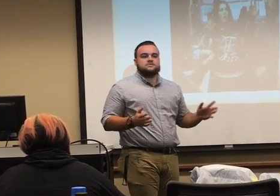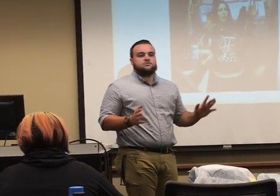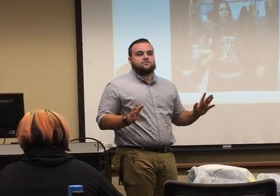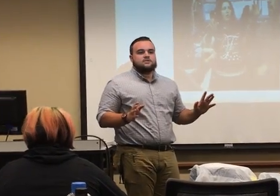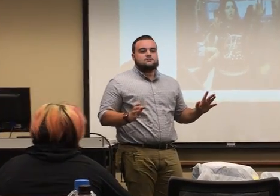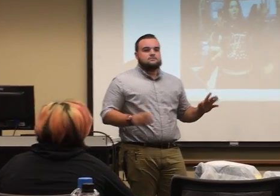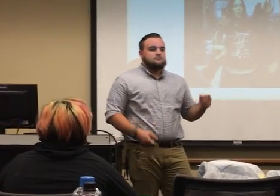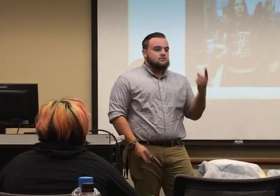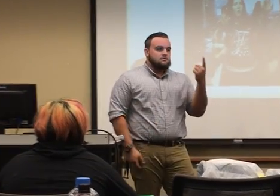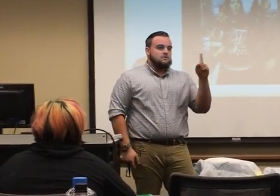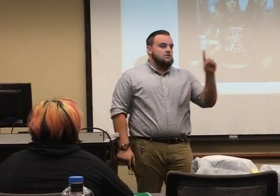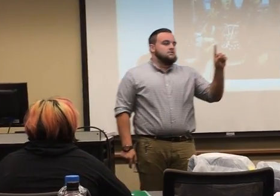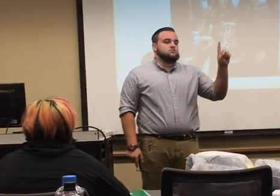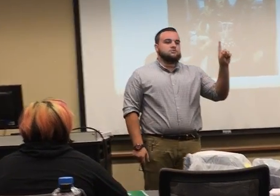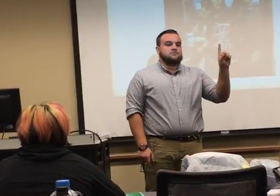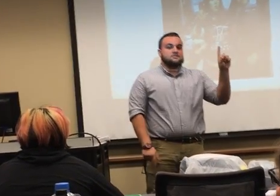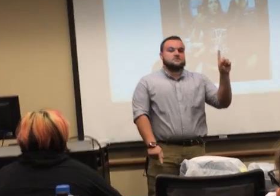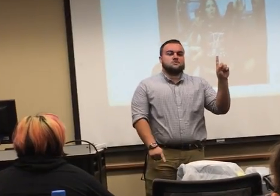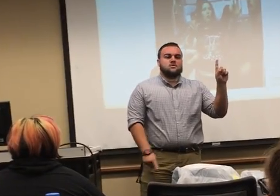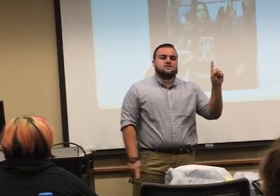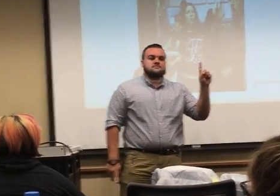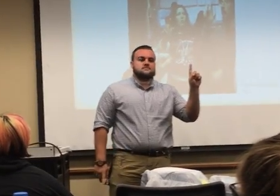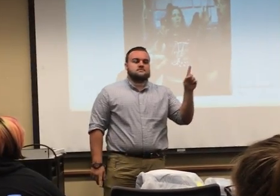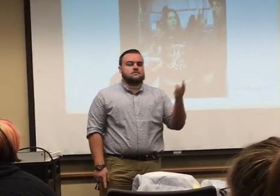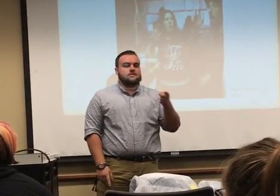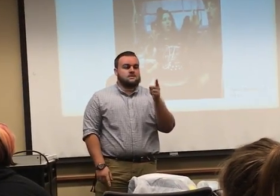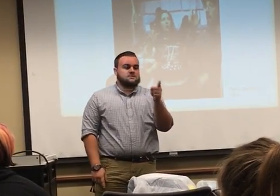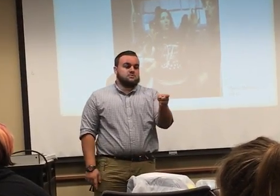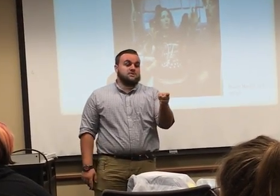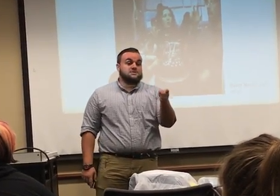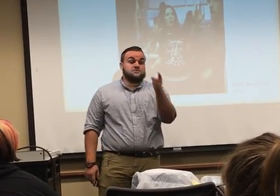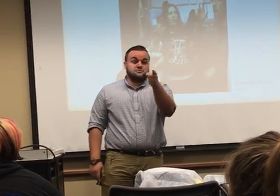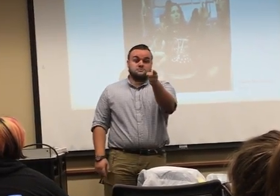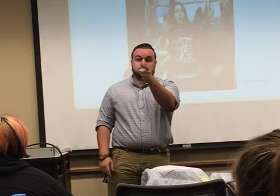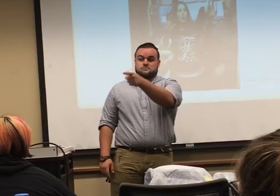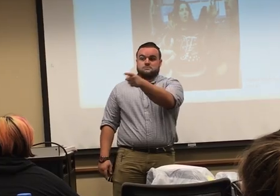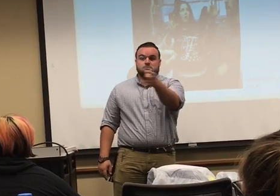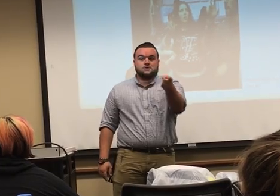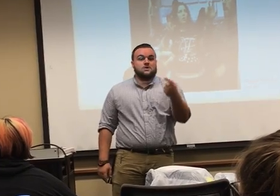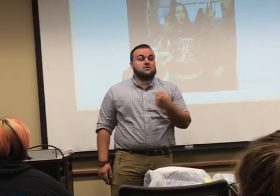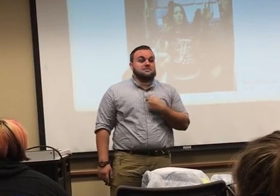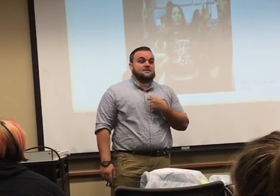Simple things. Just one, number one. Just point at you or me.